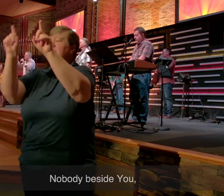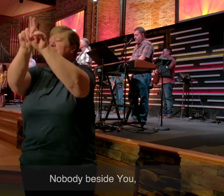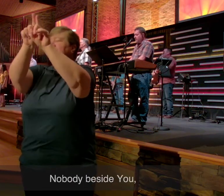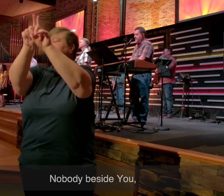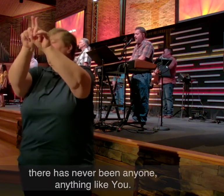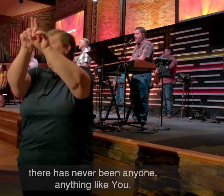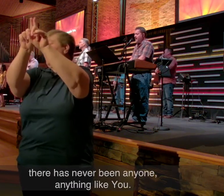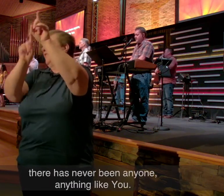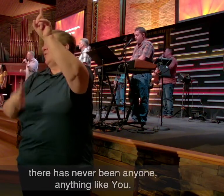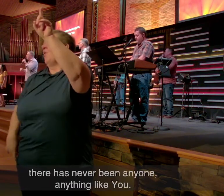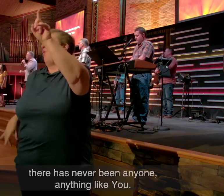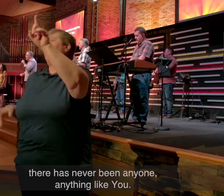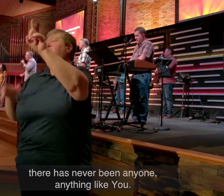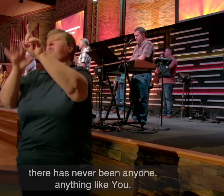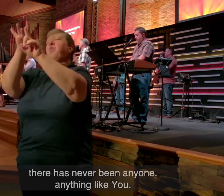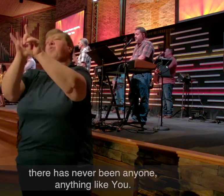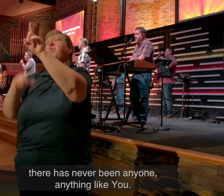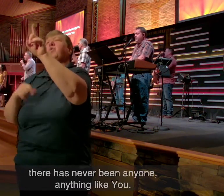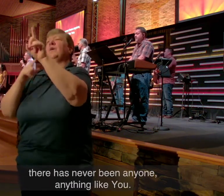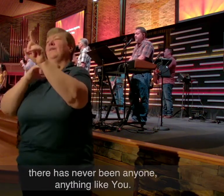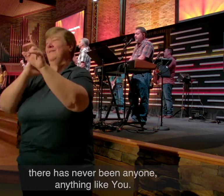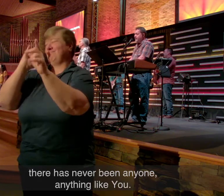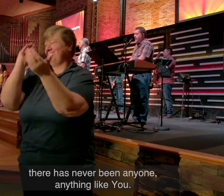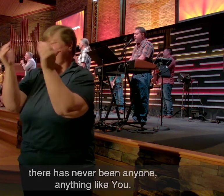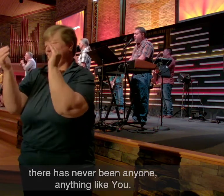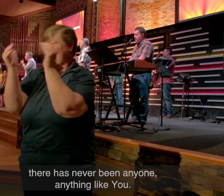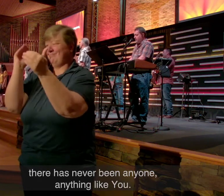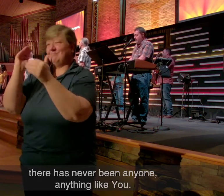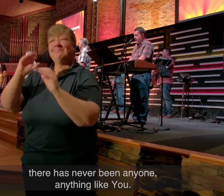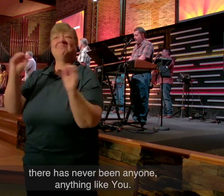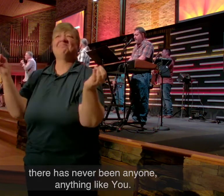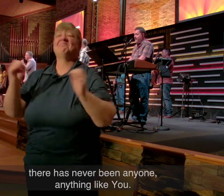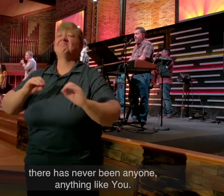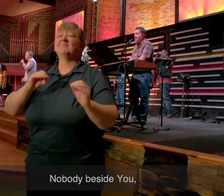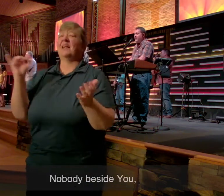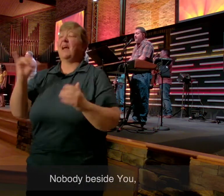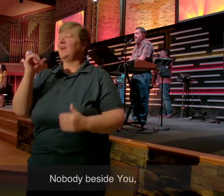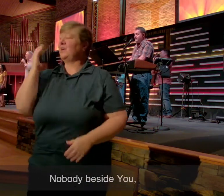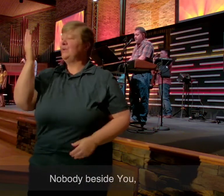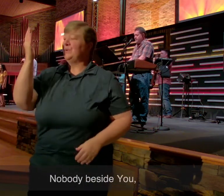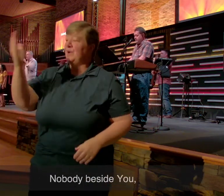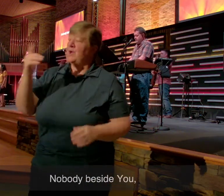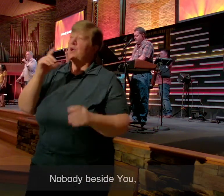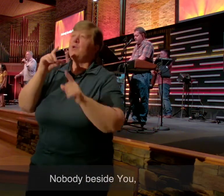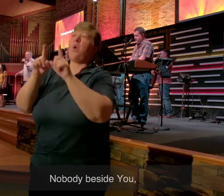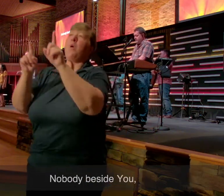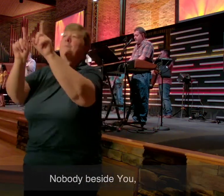beside you There has never been anyone, anything like you